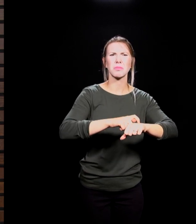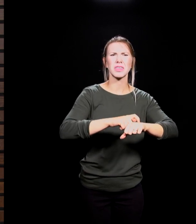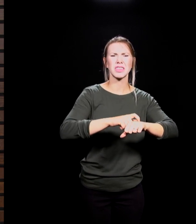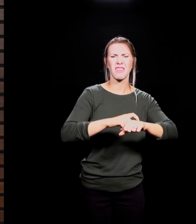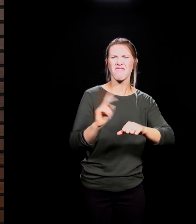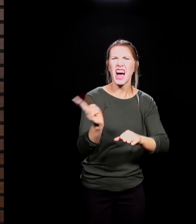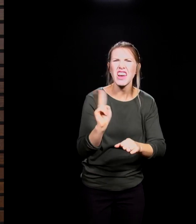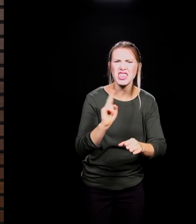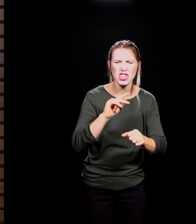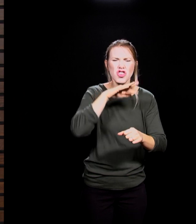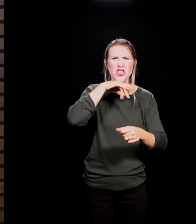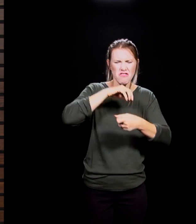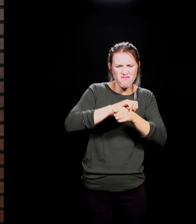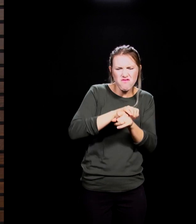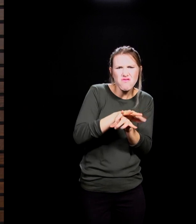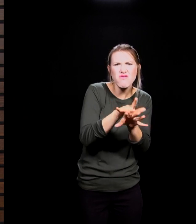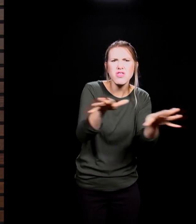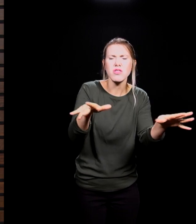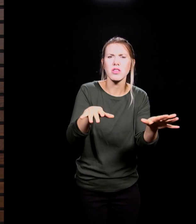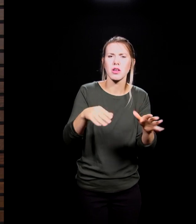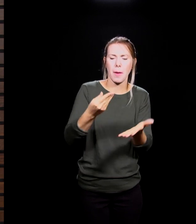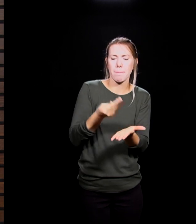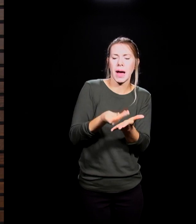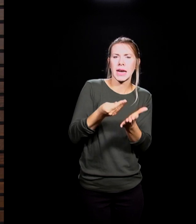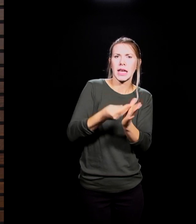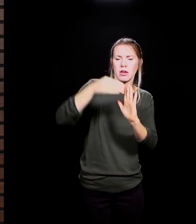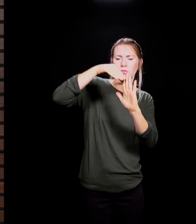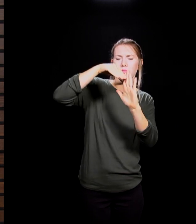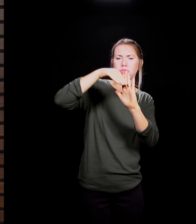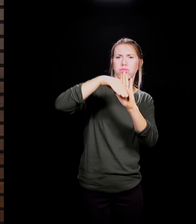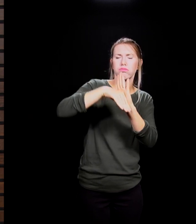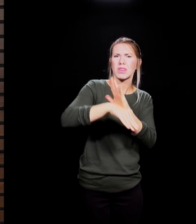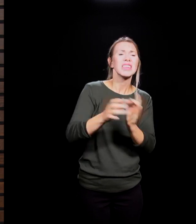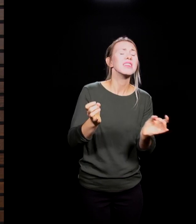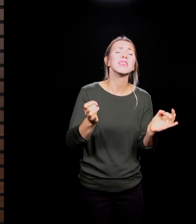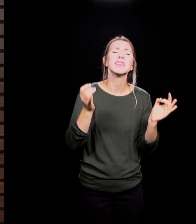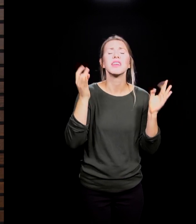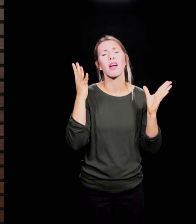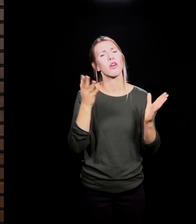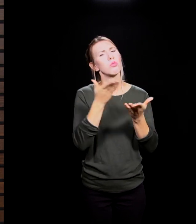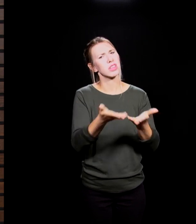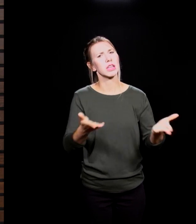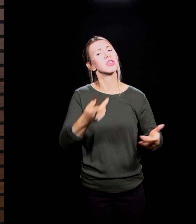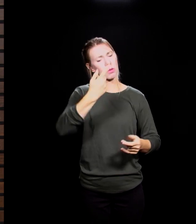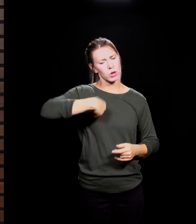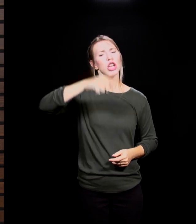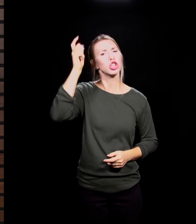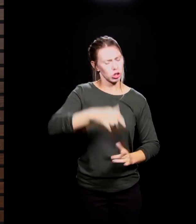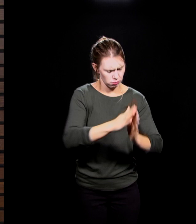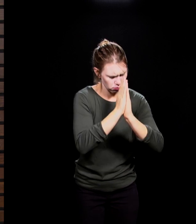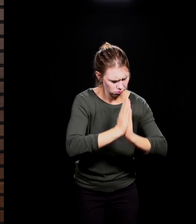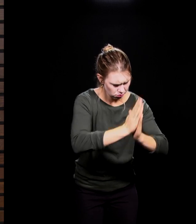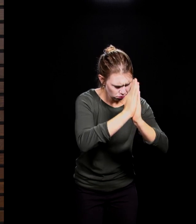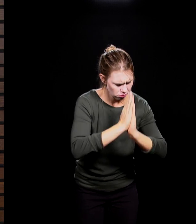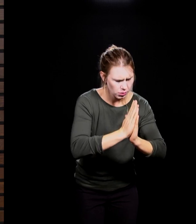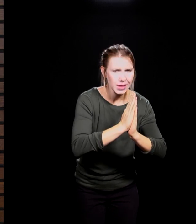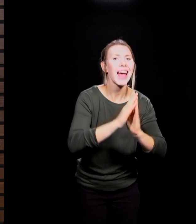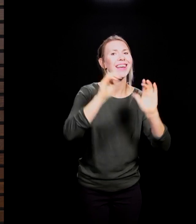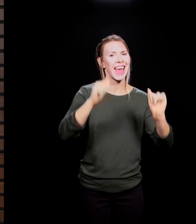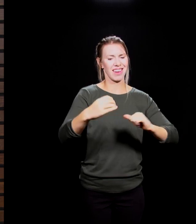recession, terrible things we should pray against, terrible things that affect us. But at the end of the day, they do not